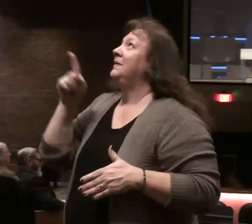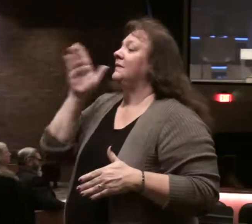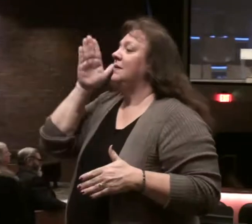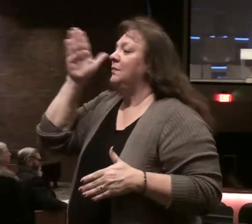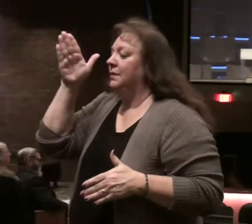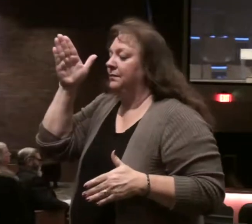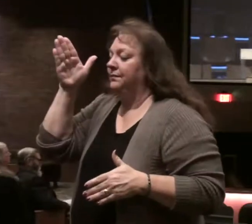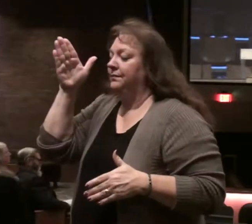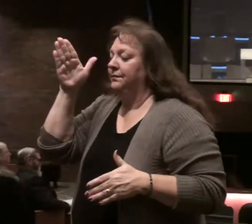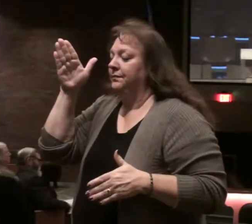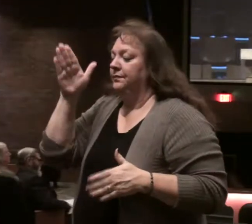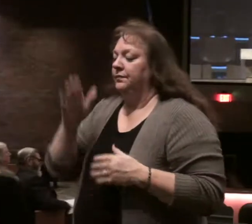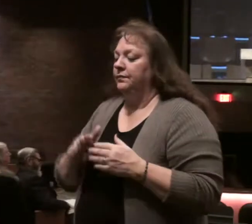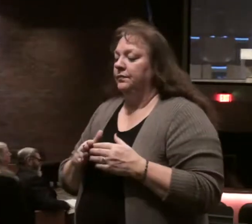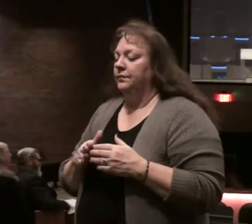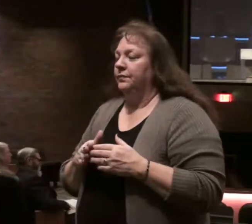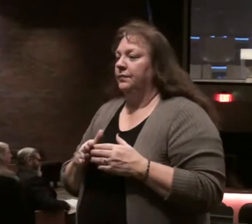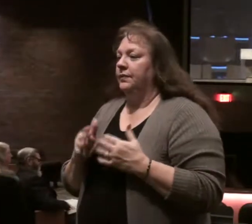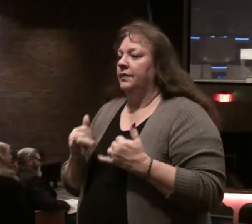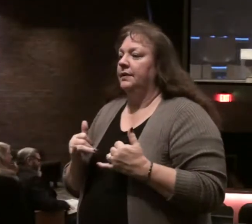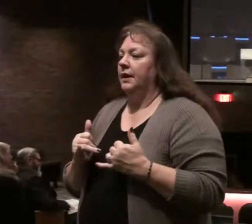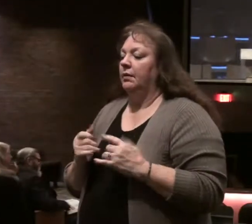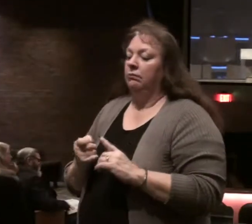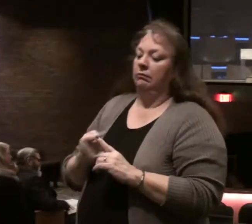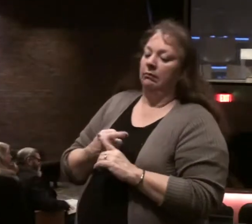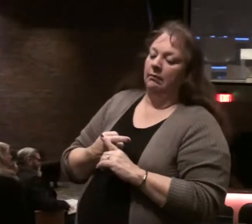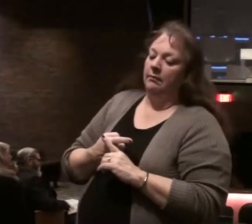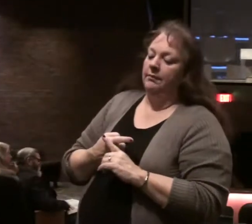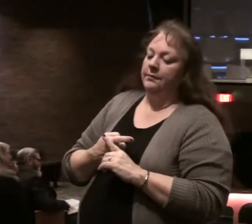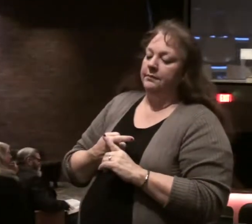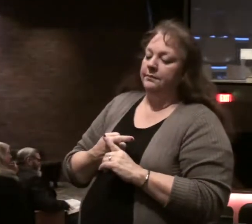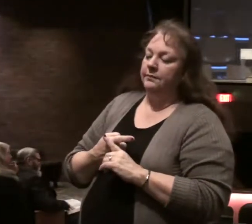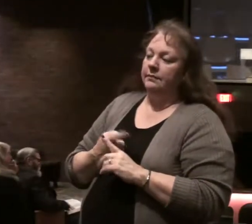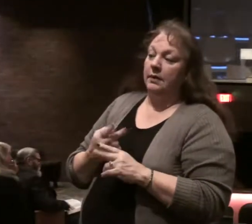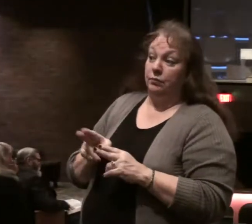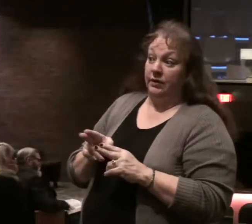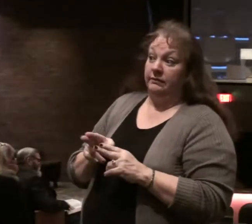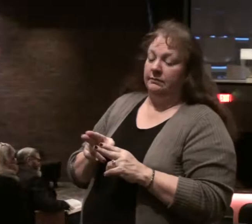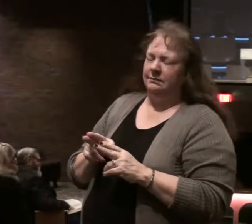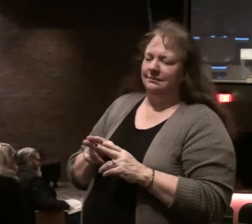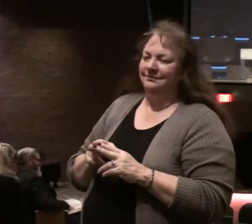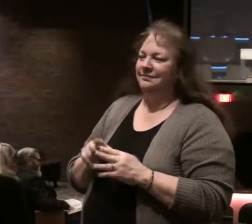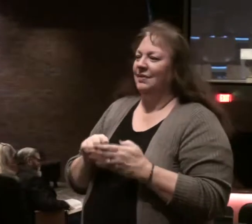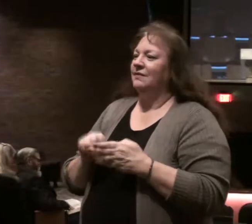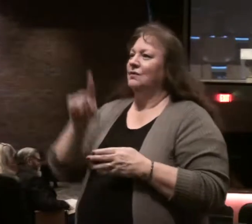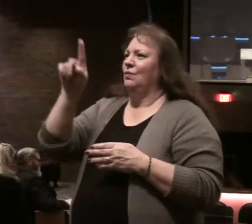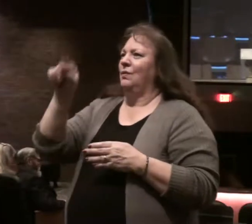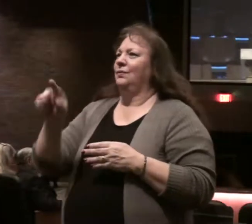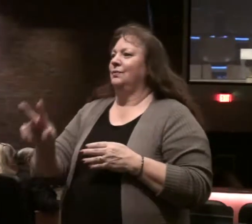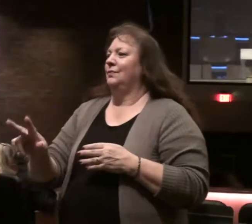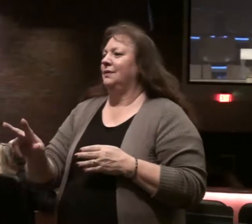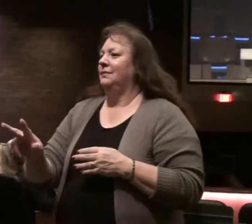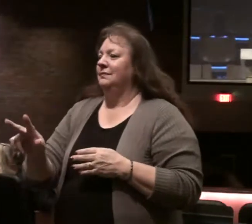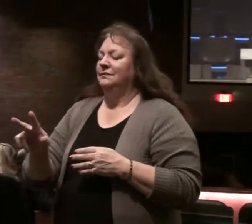At this point I want to take a brief excursion, I believe it's pretty brief. Verse one through three are talking about the blessed man